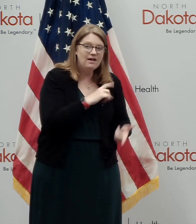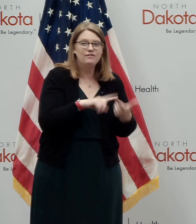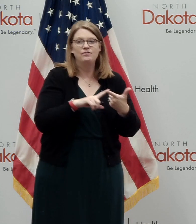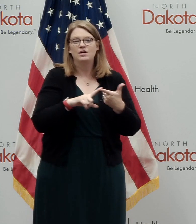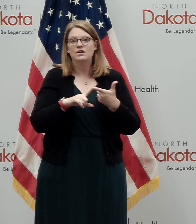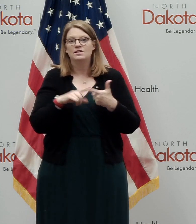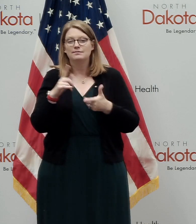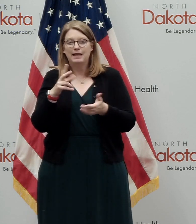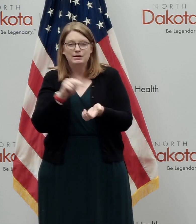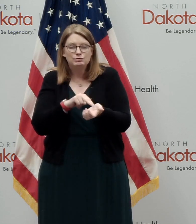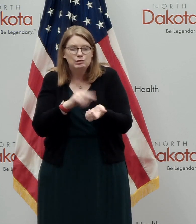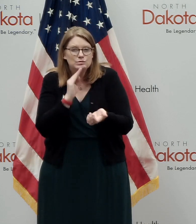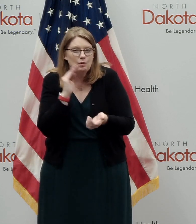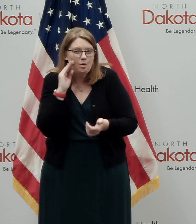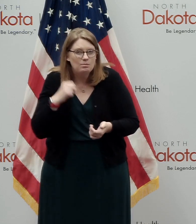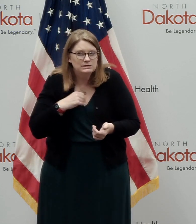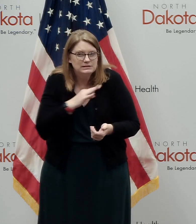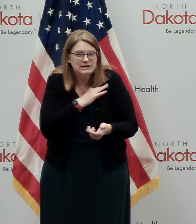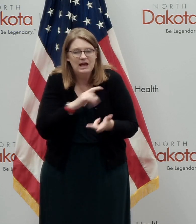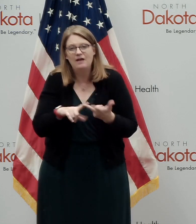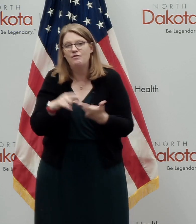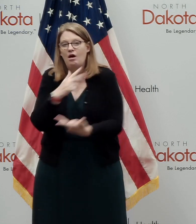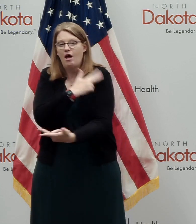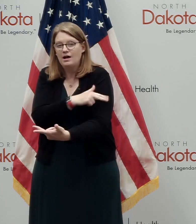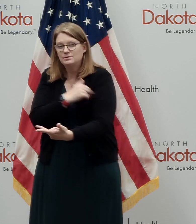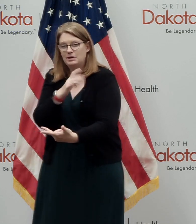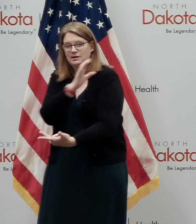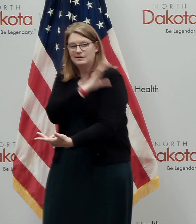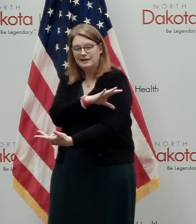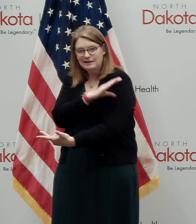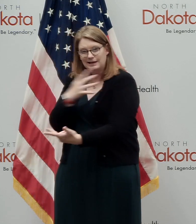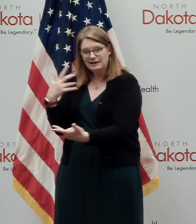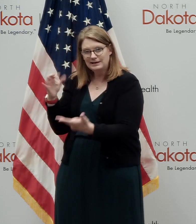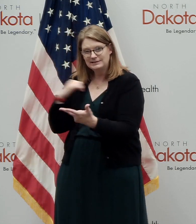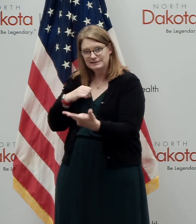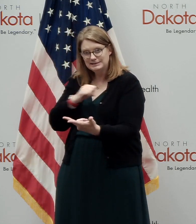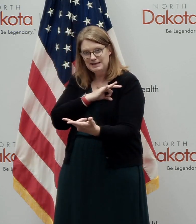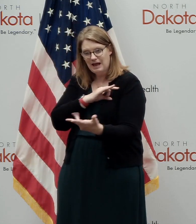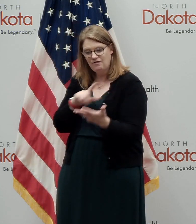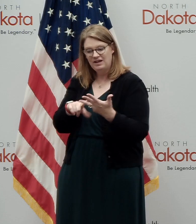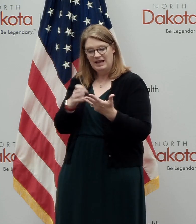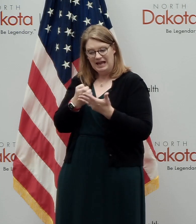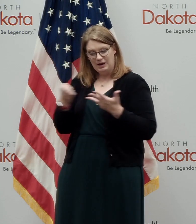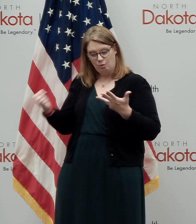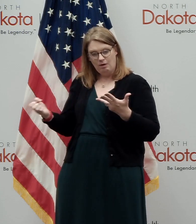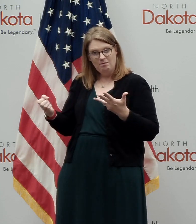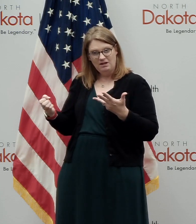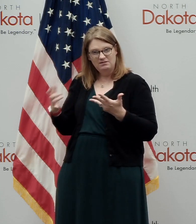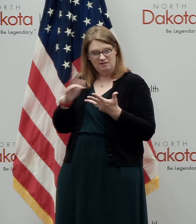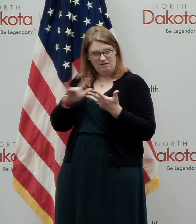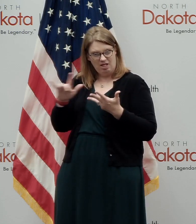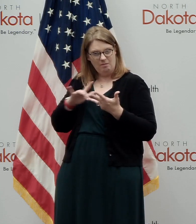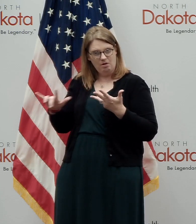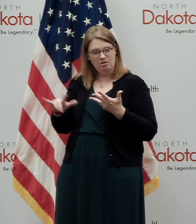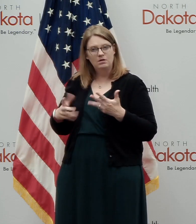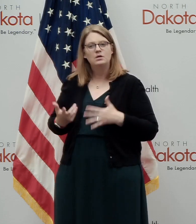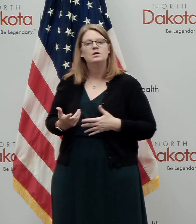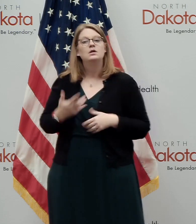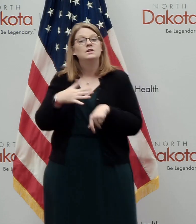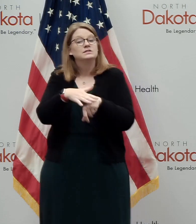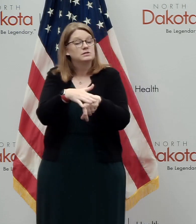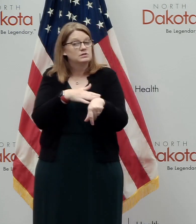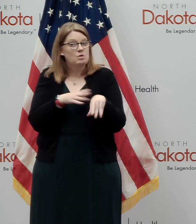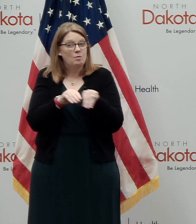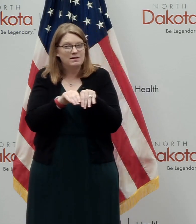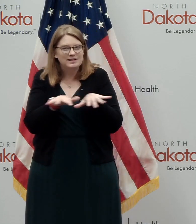care staff, or at hospital or clinic staff, and that we've got the right equipment and treatment. And of course, again, by slowing the